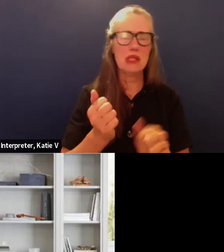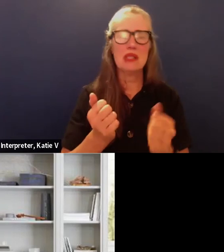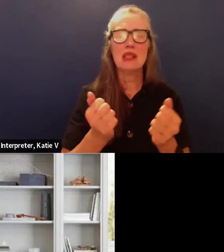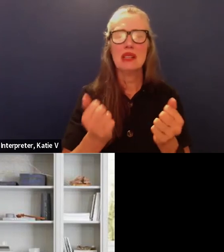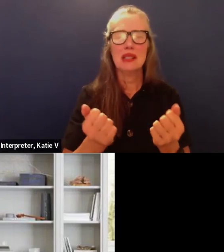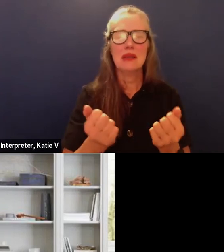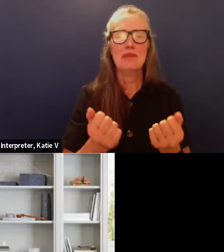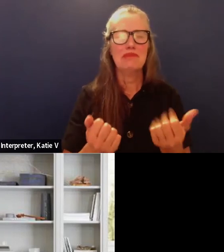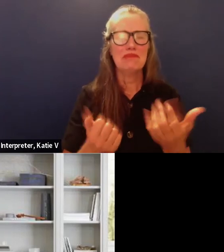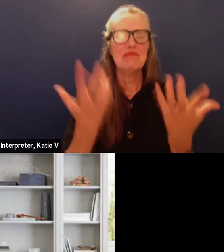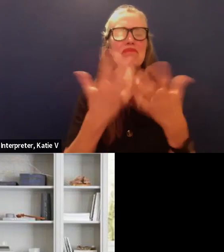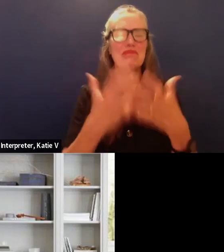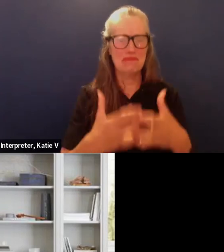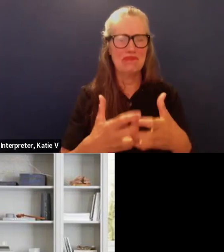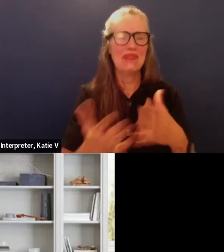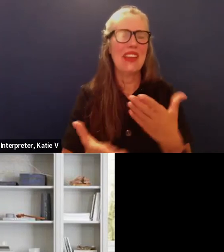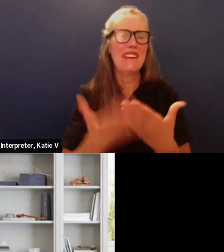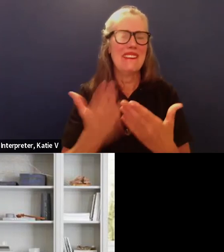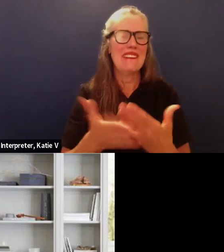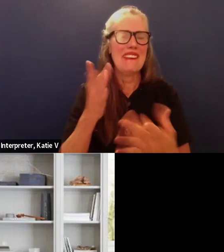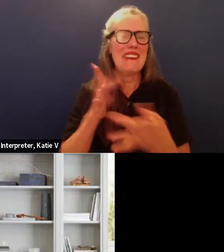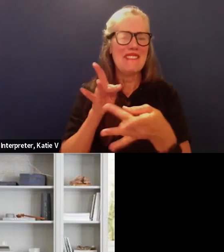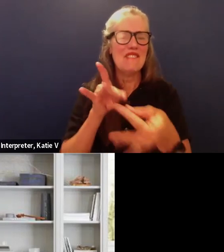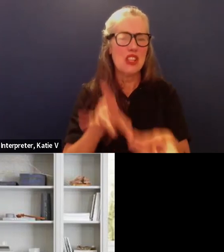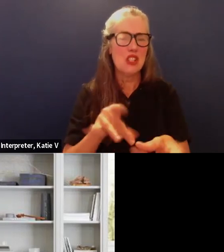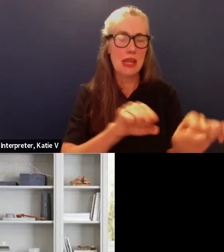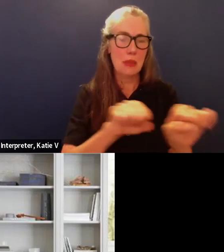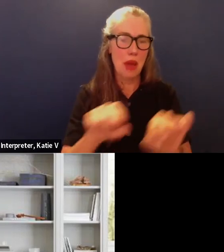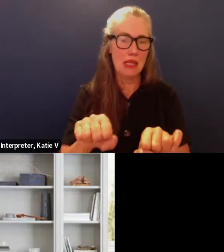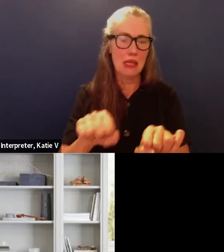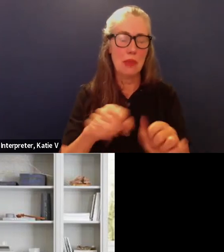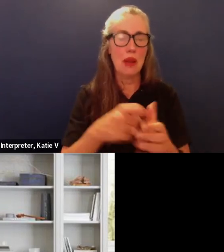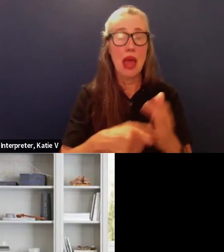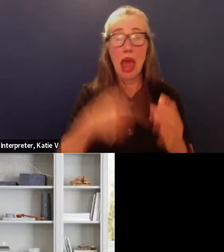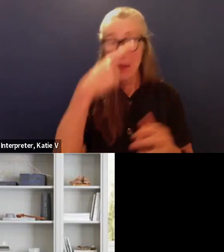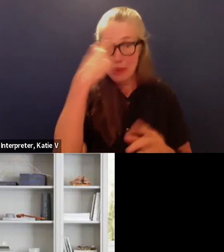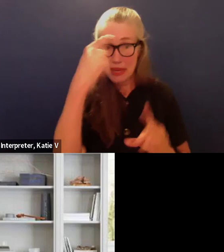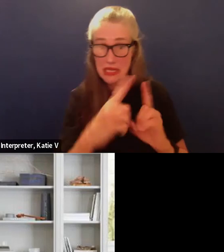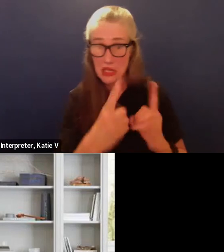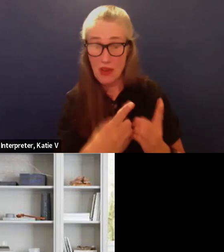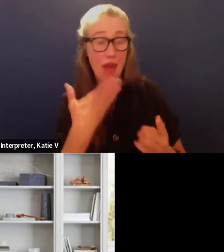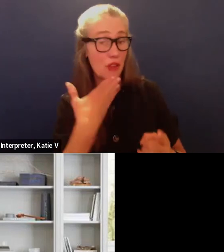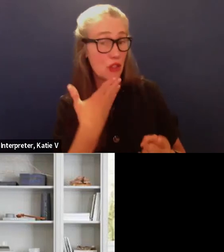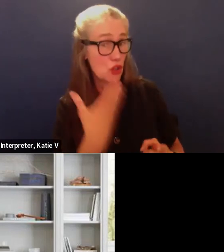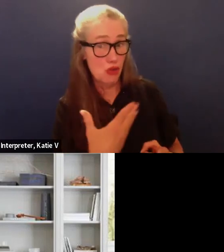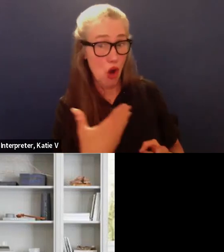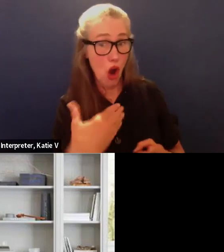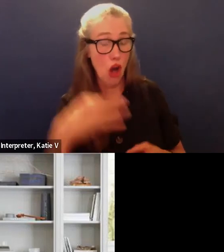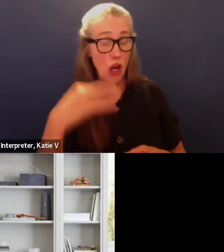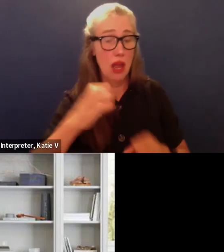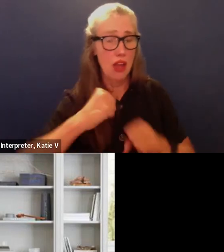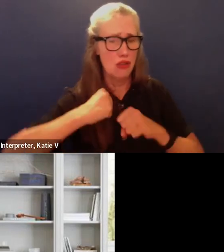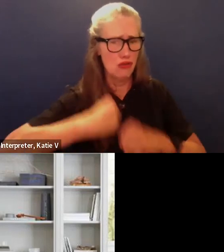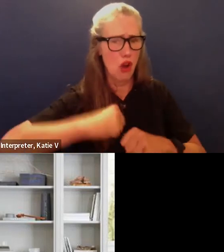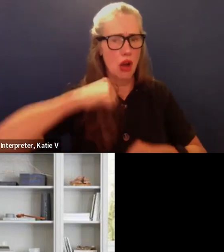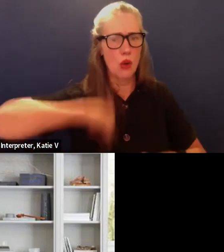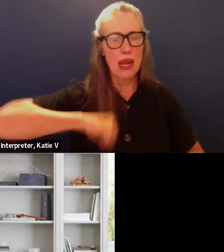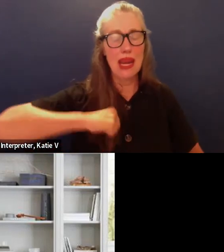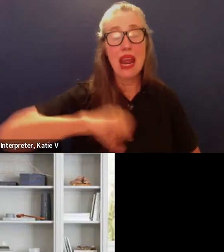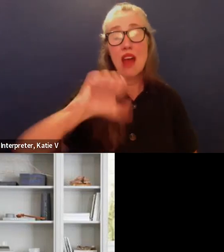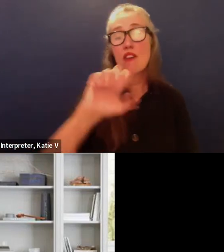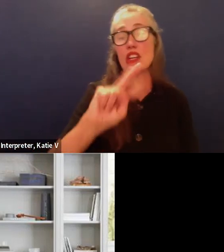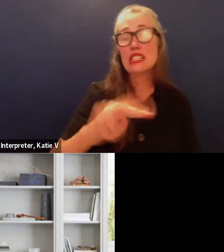Also, since the district has a very strong credit rating, AA-1 from Moody's and AA-S&P,